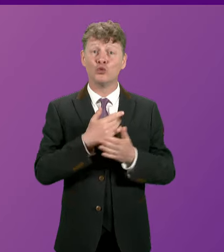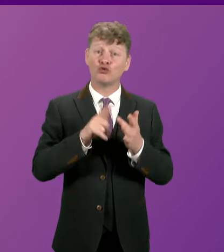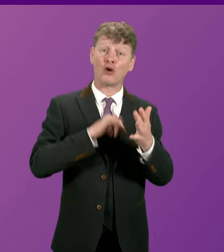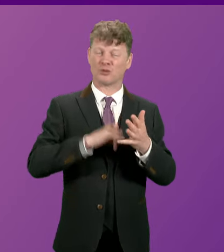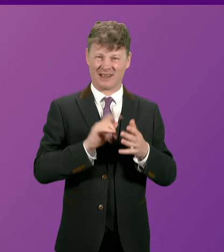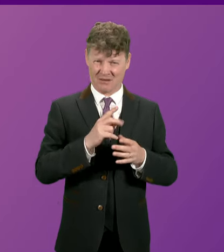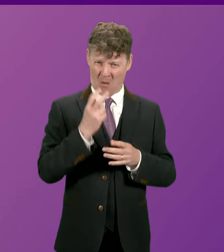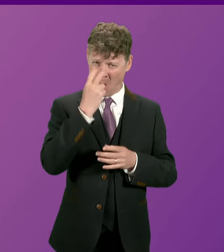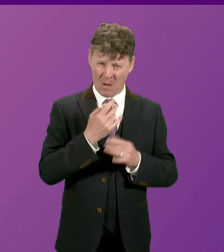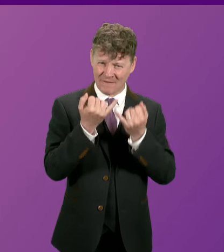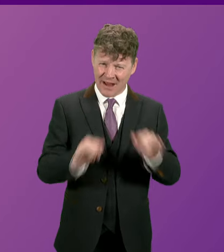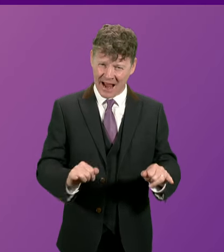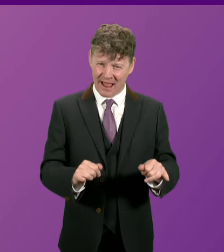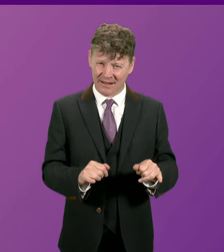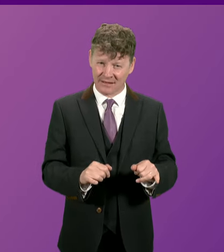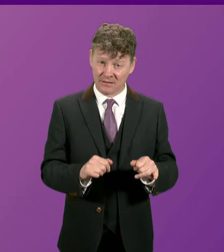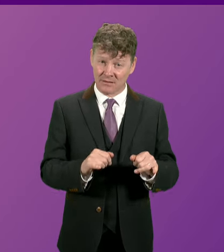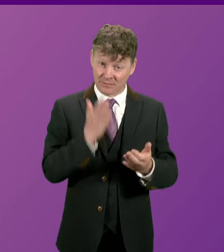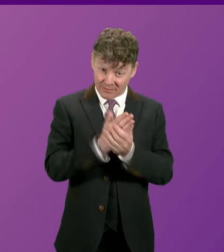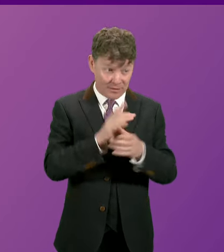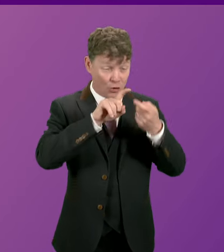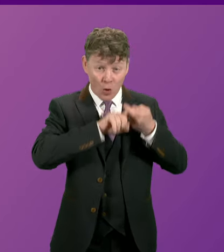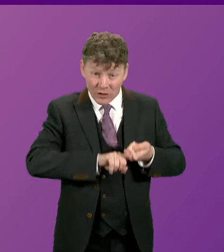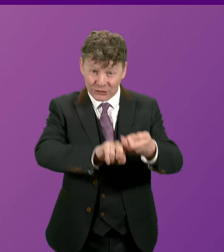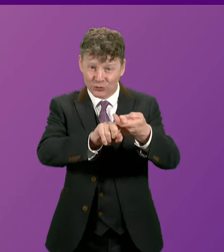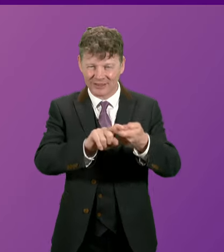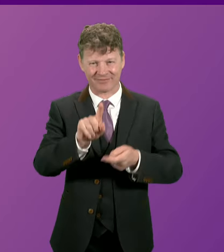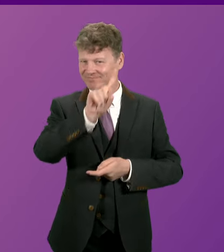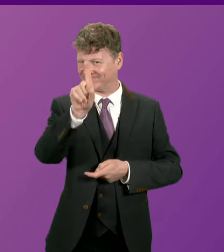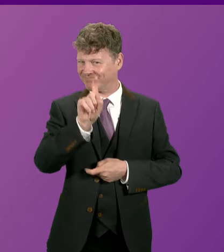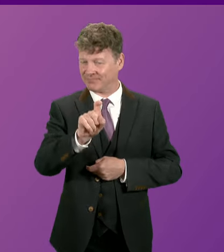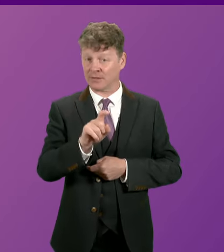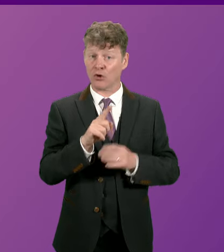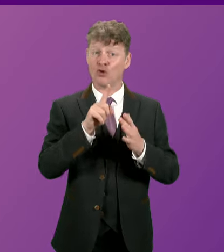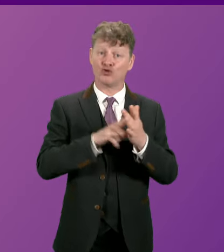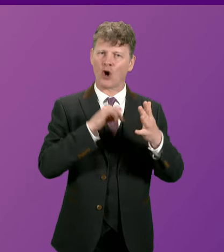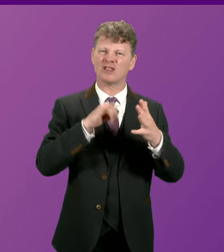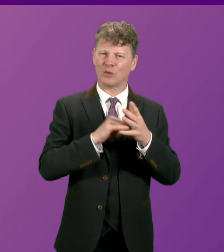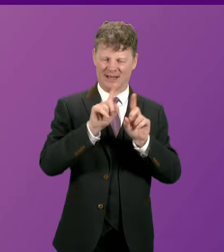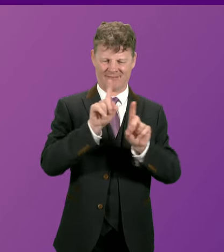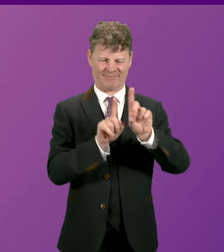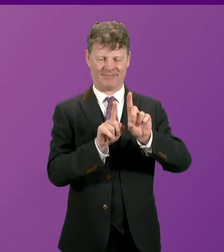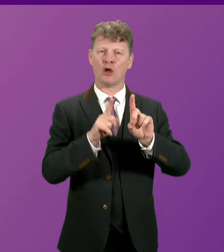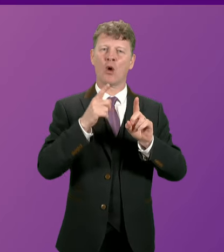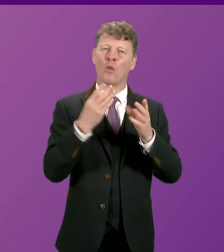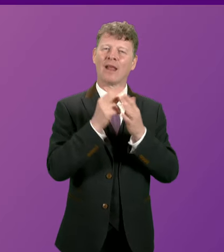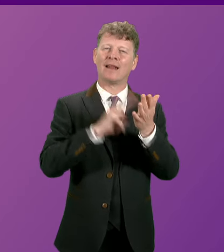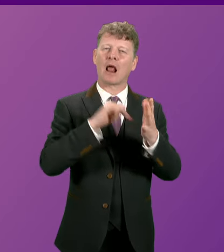from one continuity candidate to another. John Swinney was Nicola Sturgeon's human shield. He